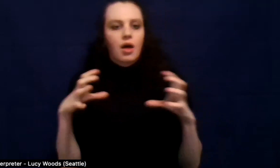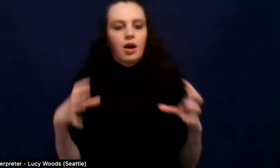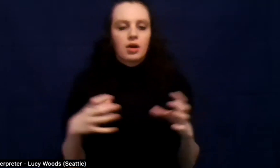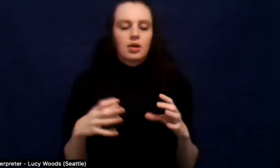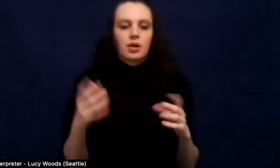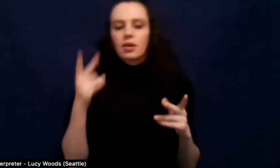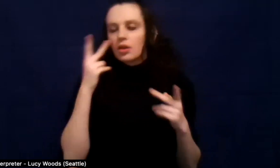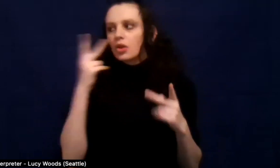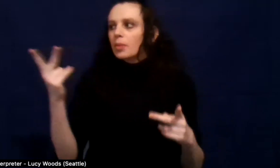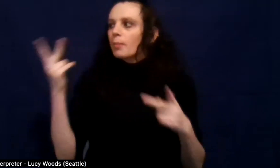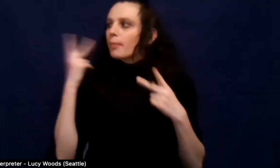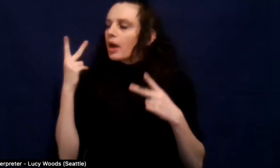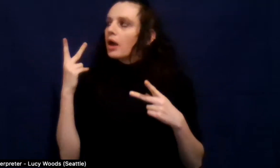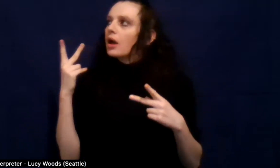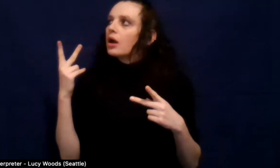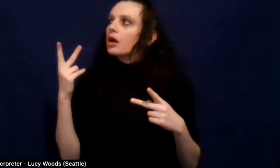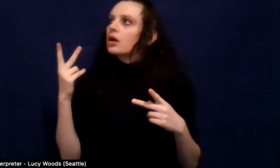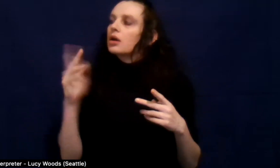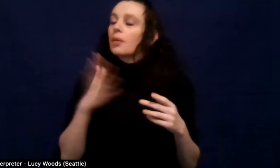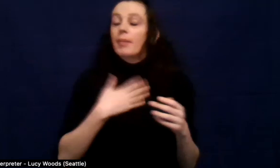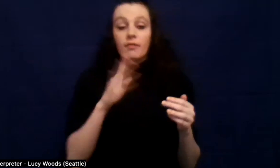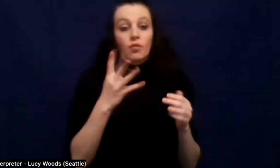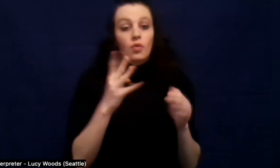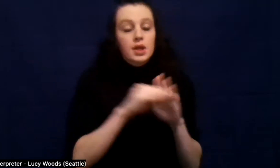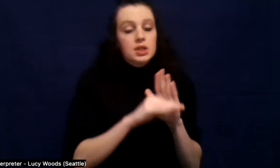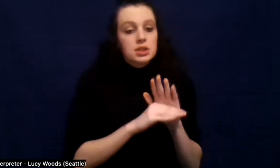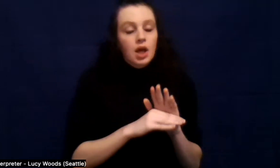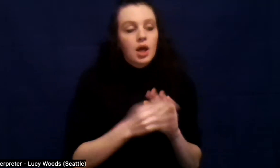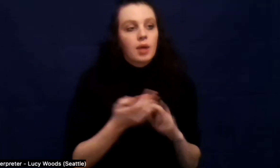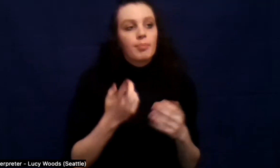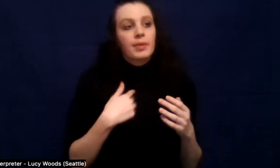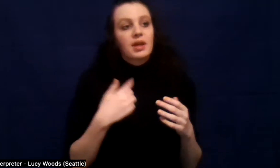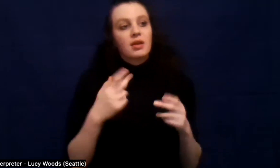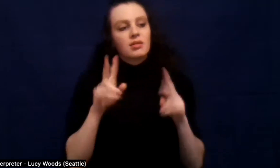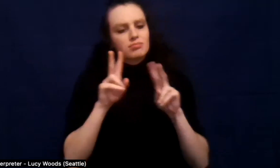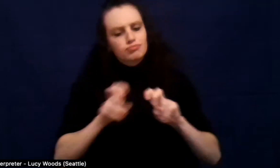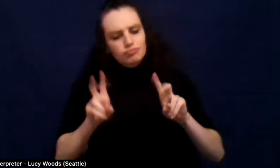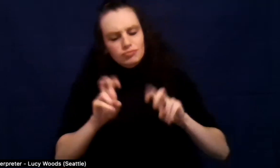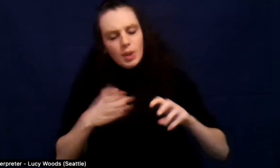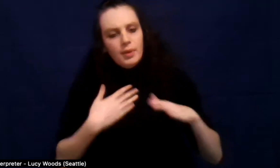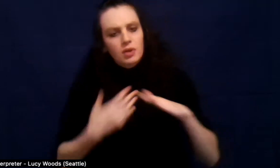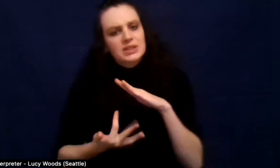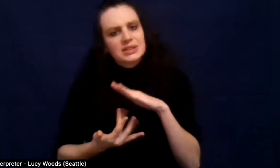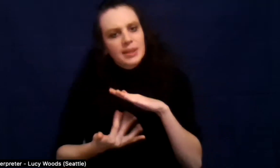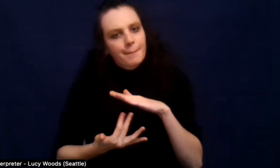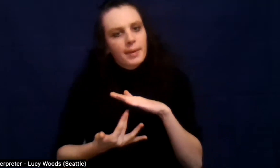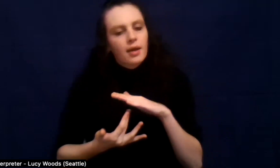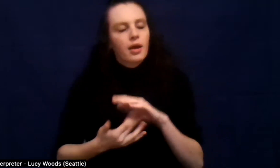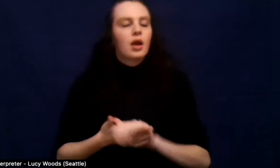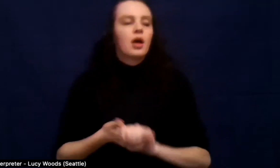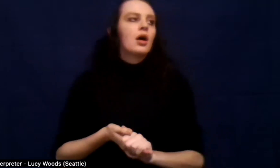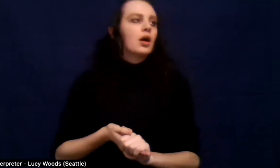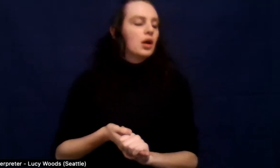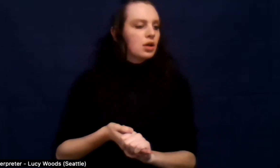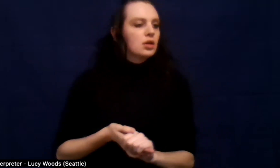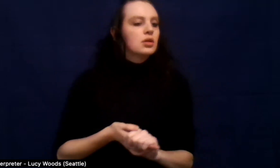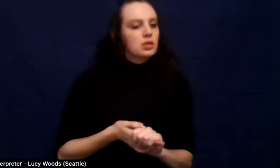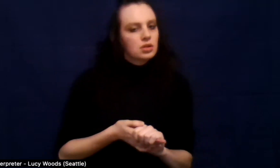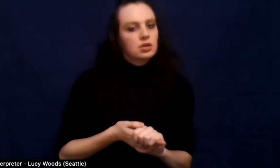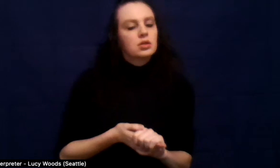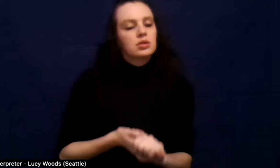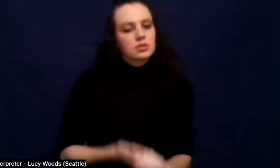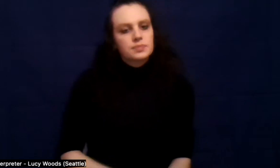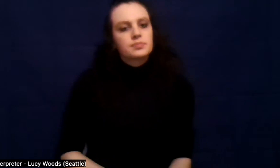my fourth step. I've gotten to look at my resentments and work through those. Um, I've gotten to